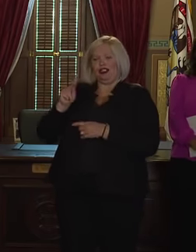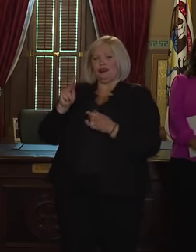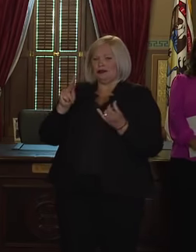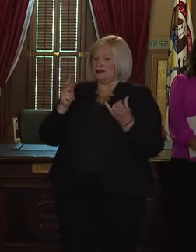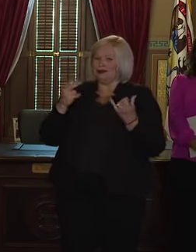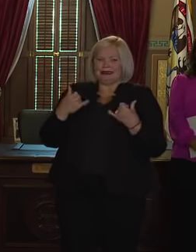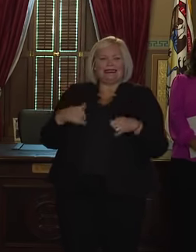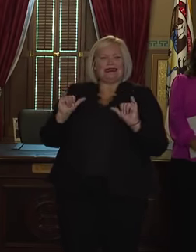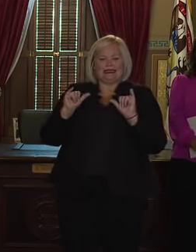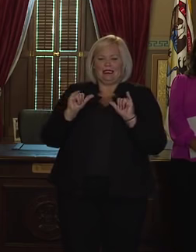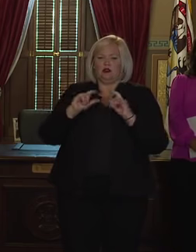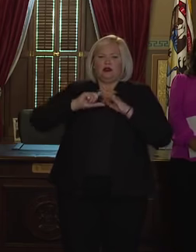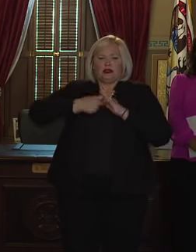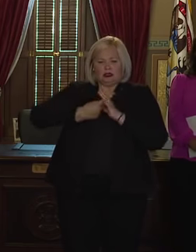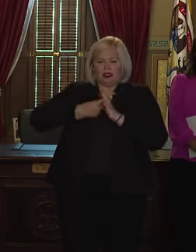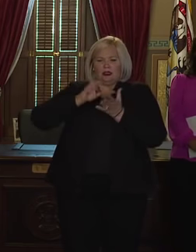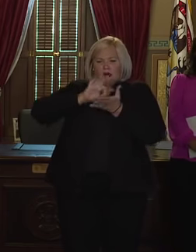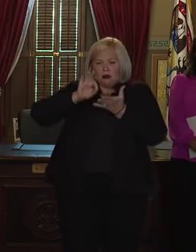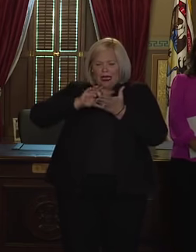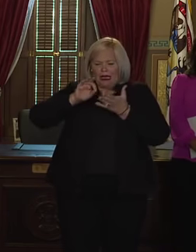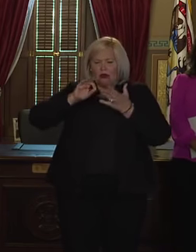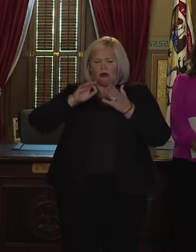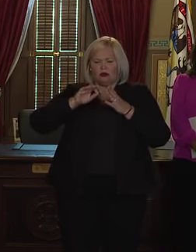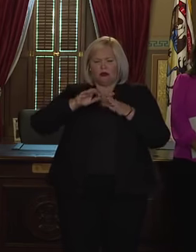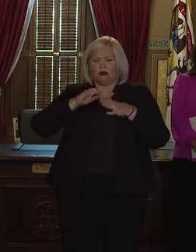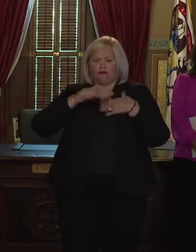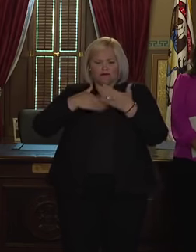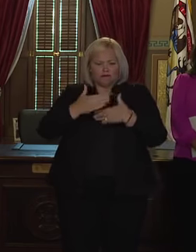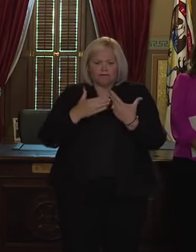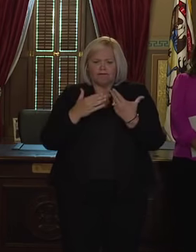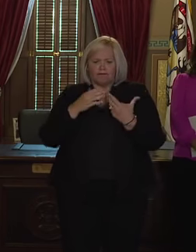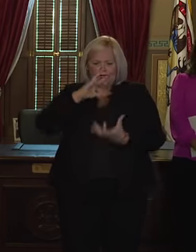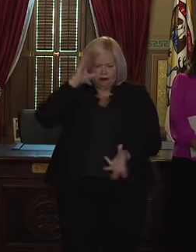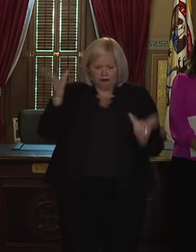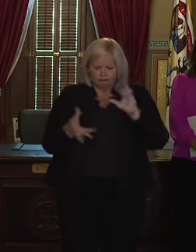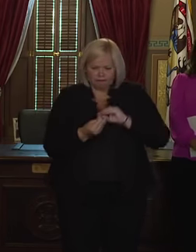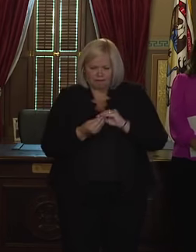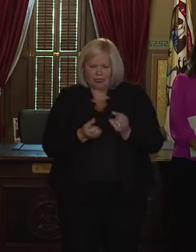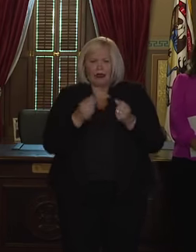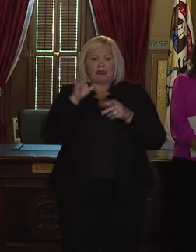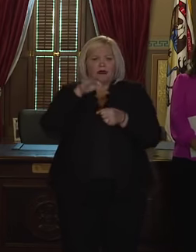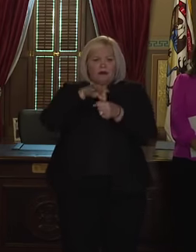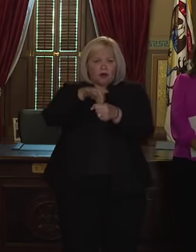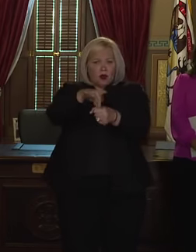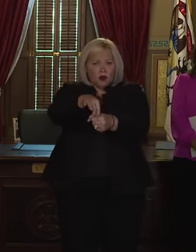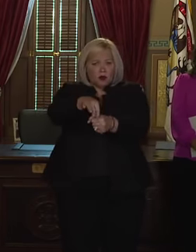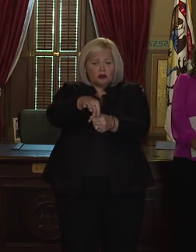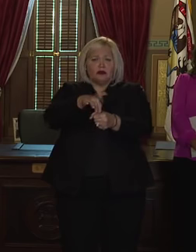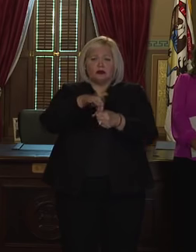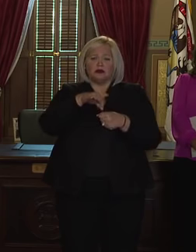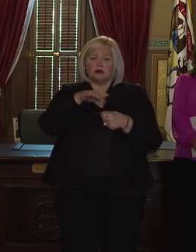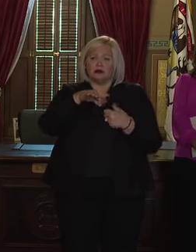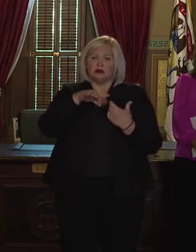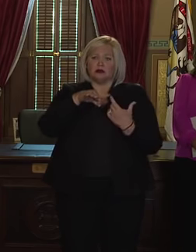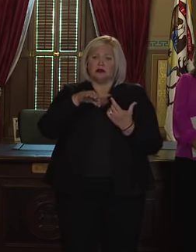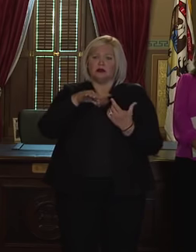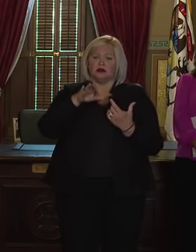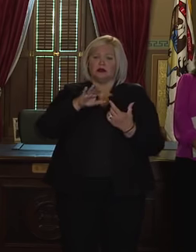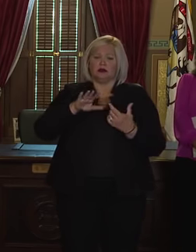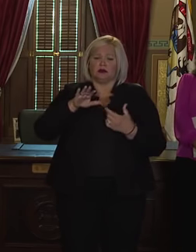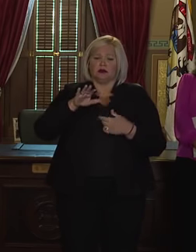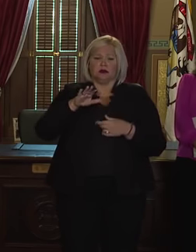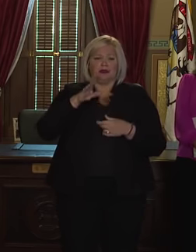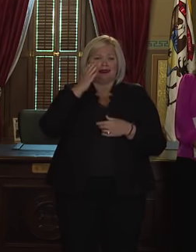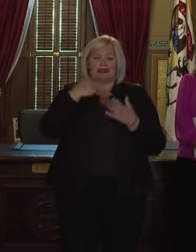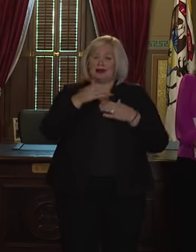begin processing and every clerk will begin tabulating these ballots that have been sent or returned through the mail or